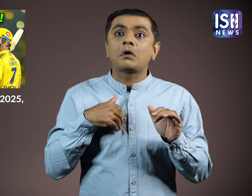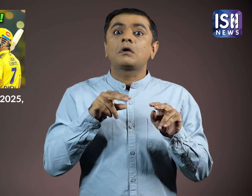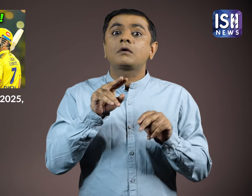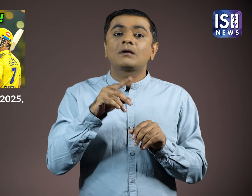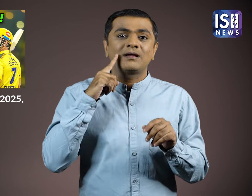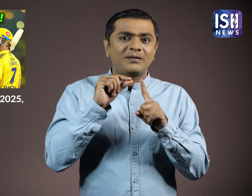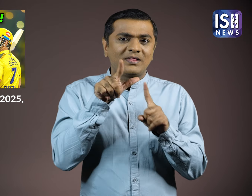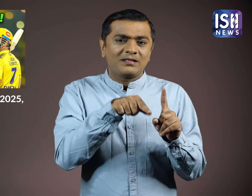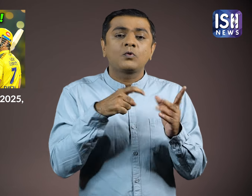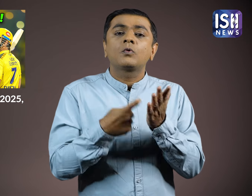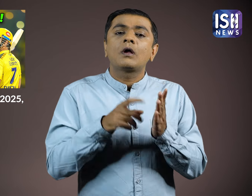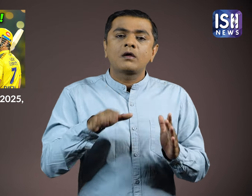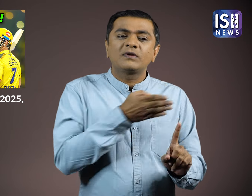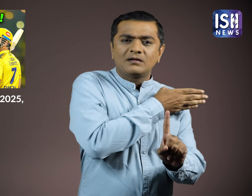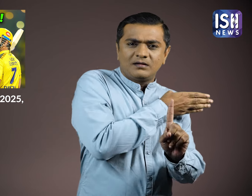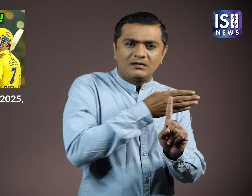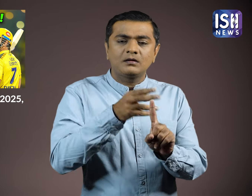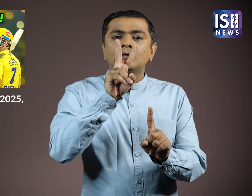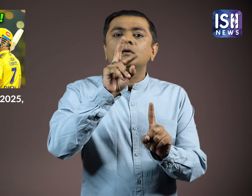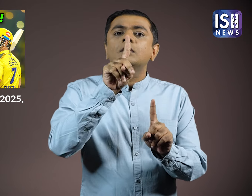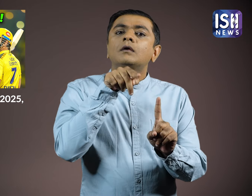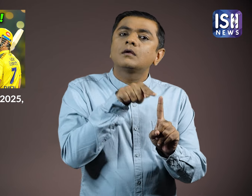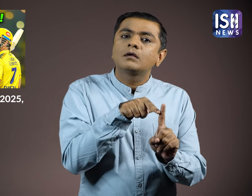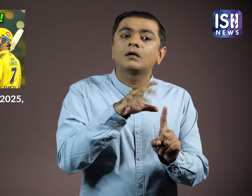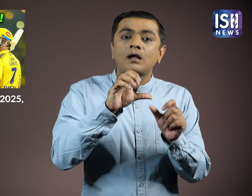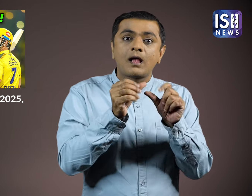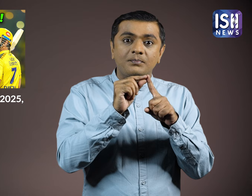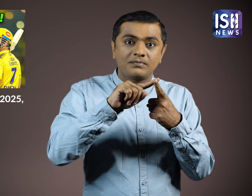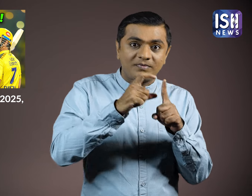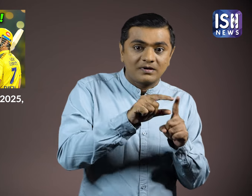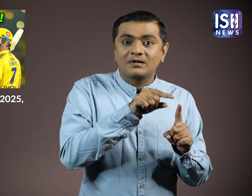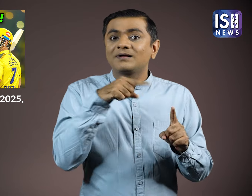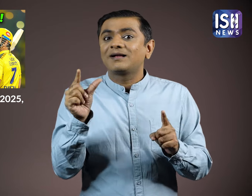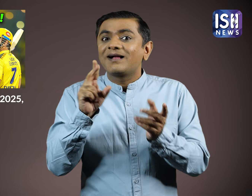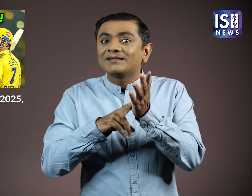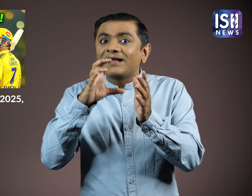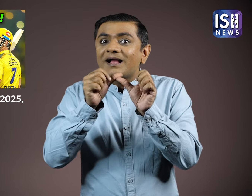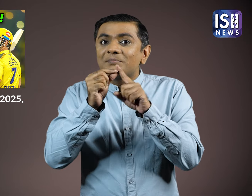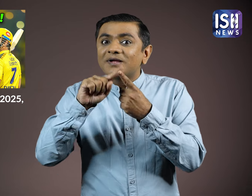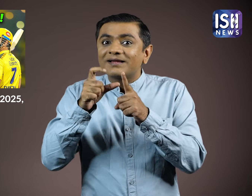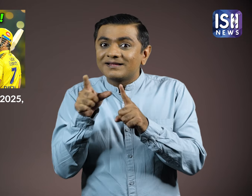The capped uncapped rule existed until 2021. It was scrapped in 2021.